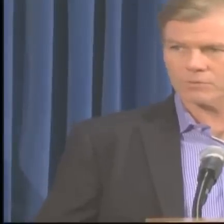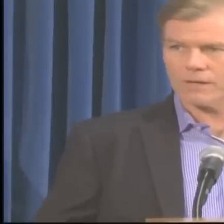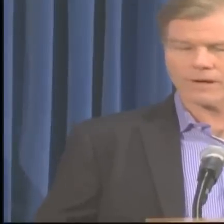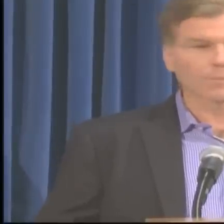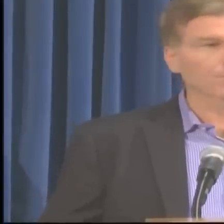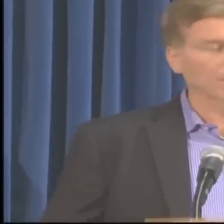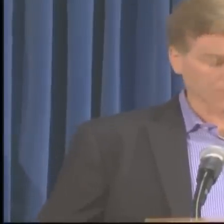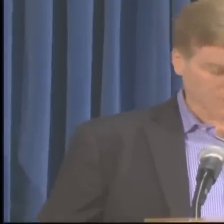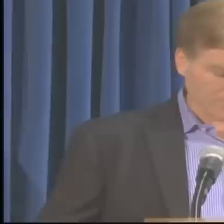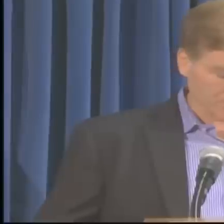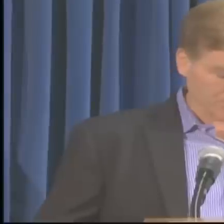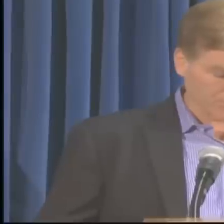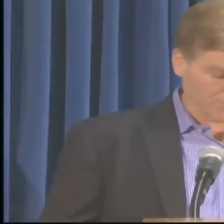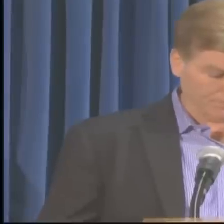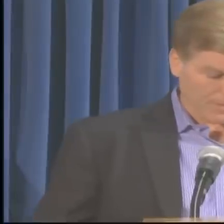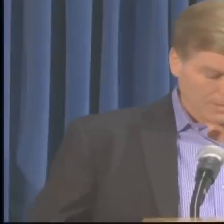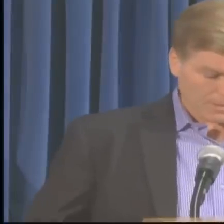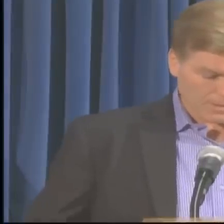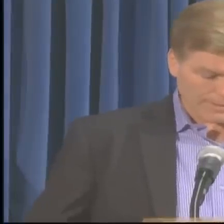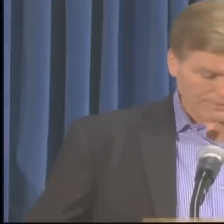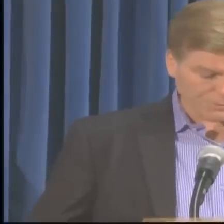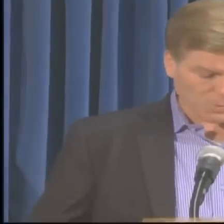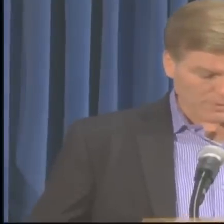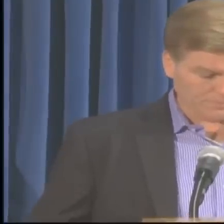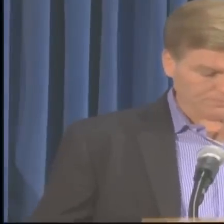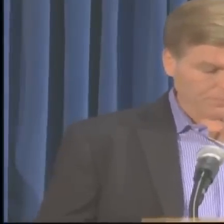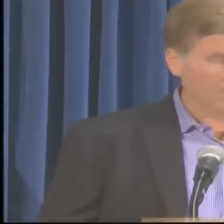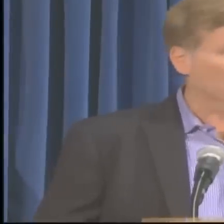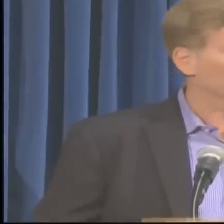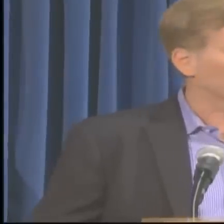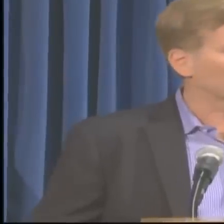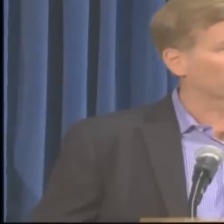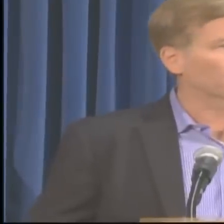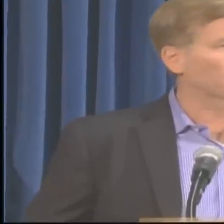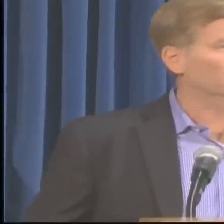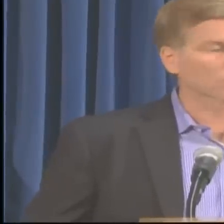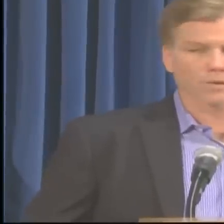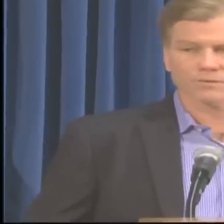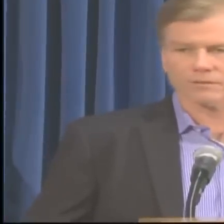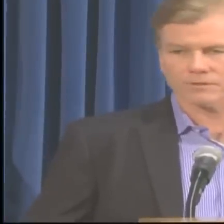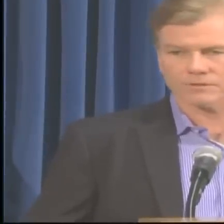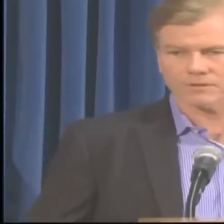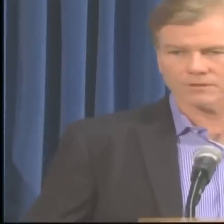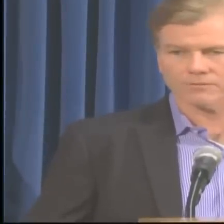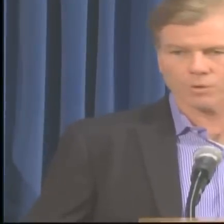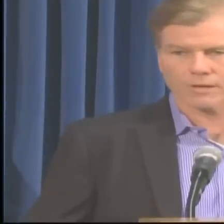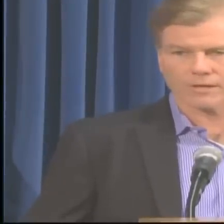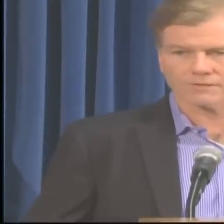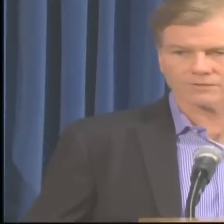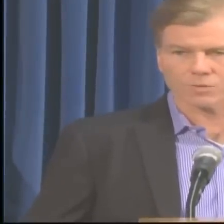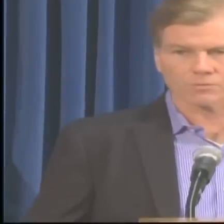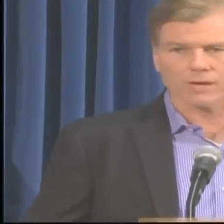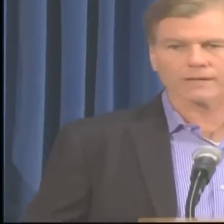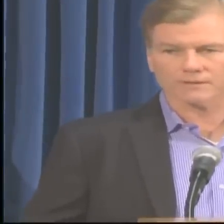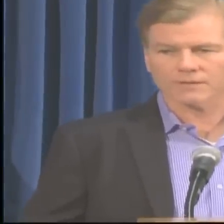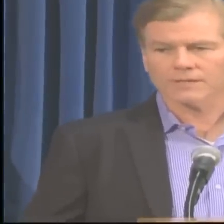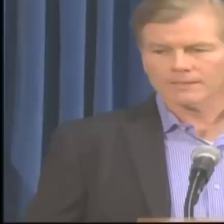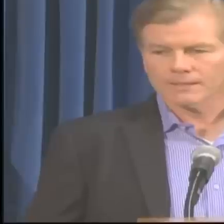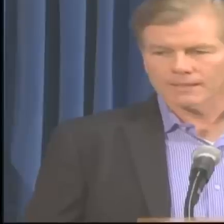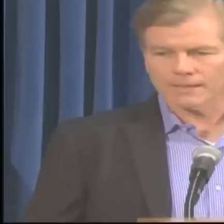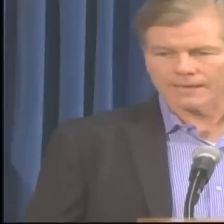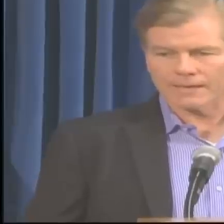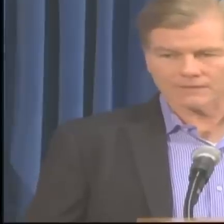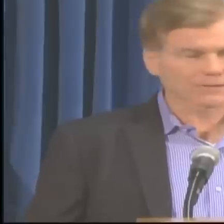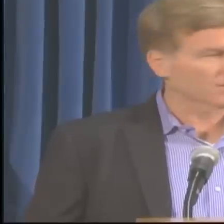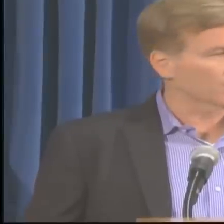answer questions. We'll have a couple presentations here. At this point, from the 2 p.m. National Weather Service forecast, the storm track is,